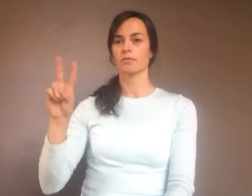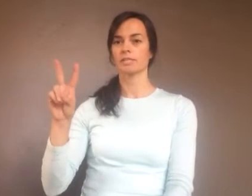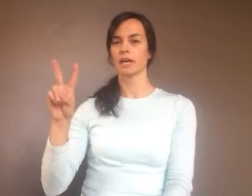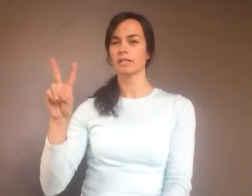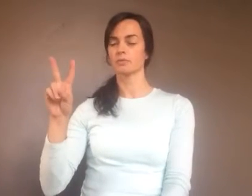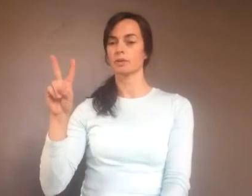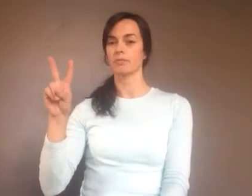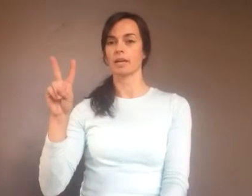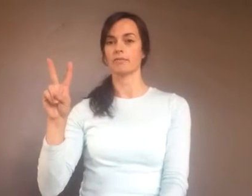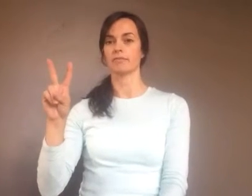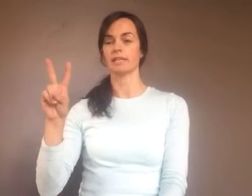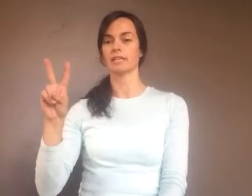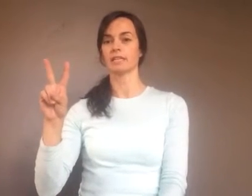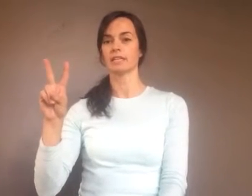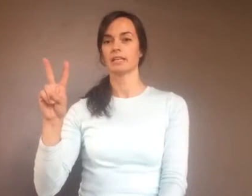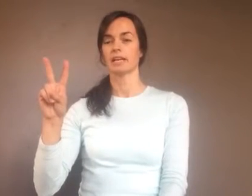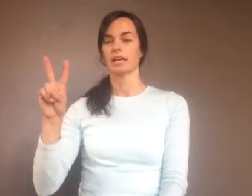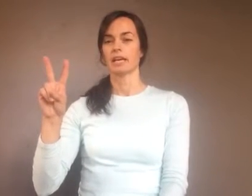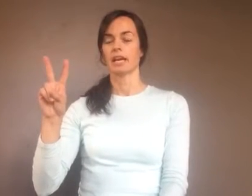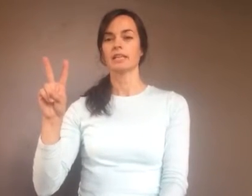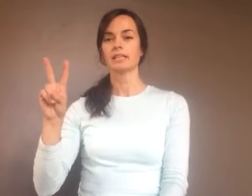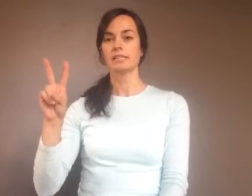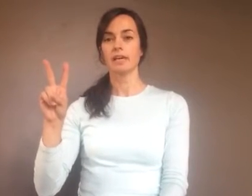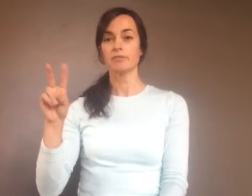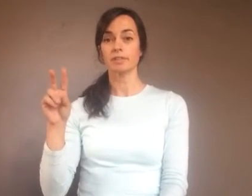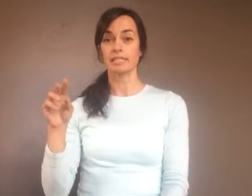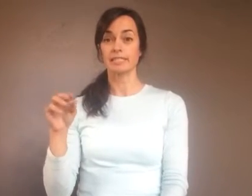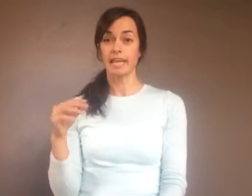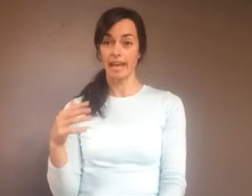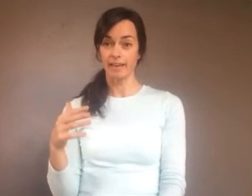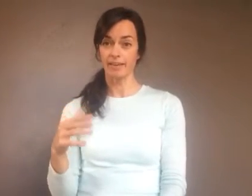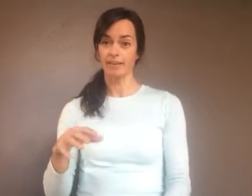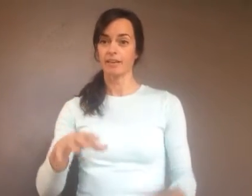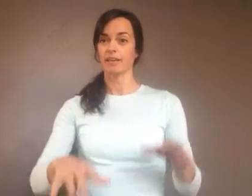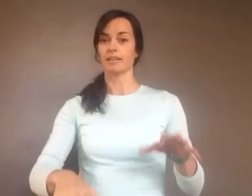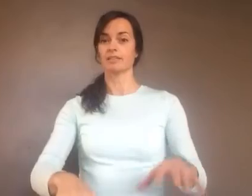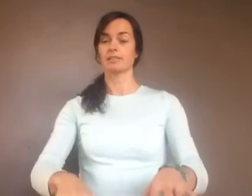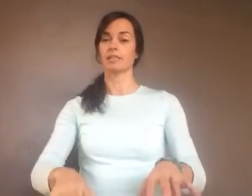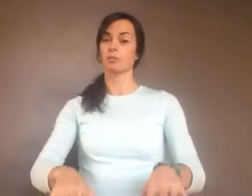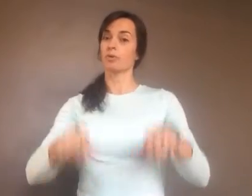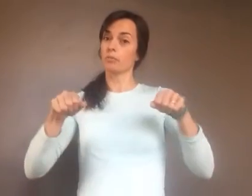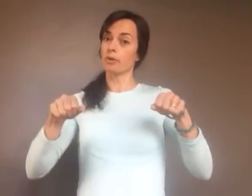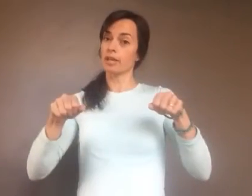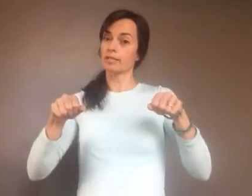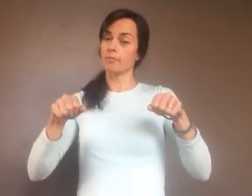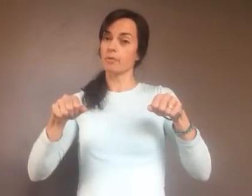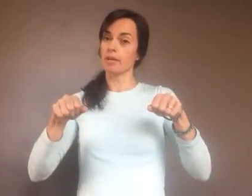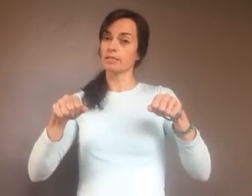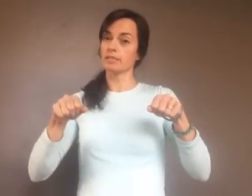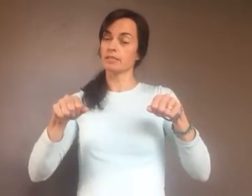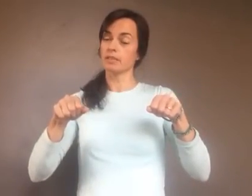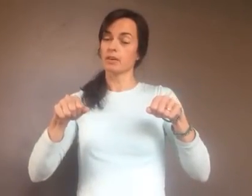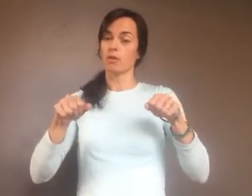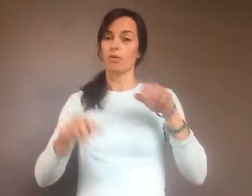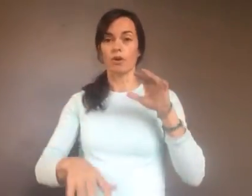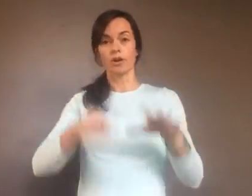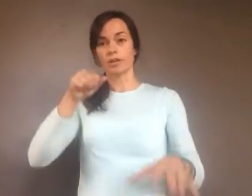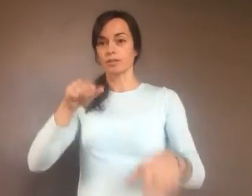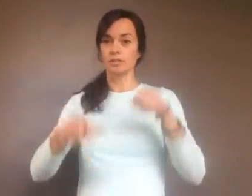for Visigoths, we're going to make a V, and then the sign for to take is to either pull both hands up at once or to